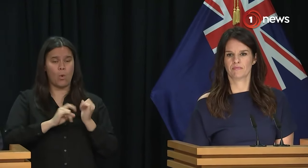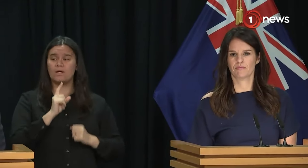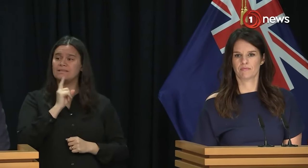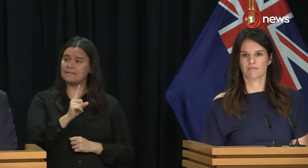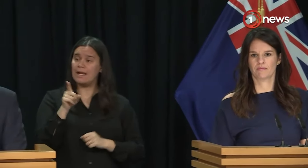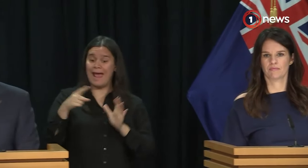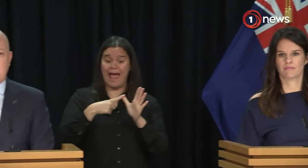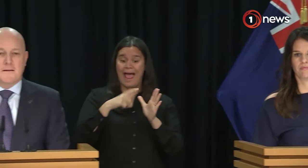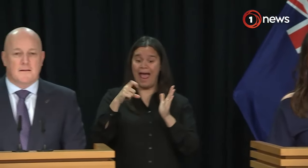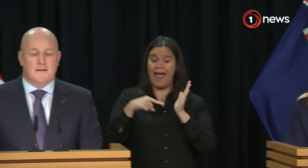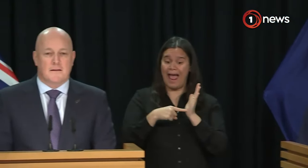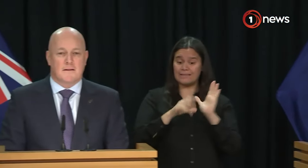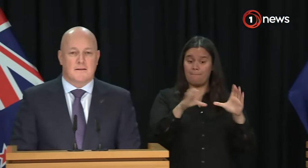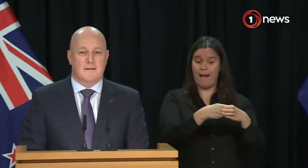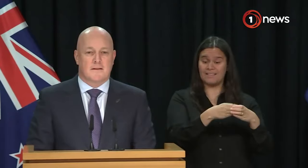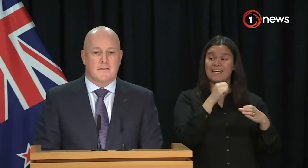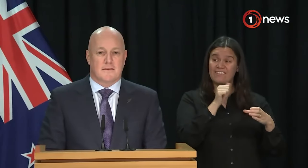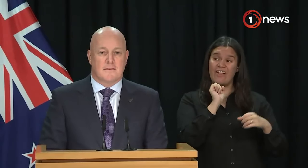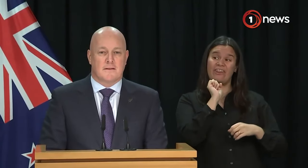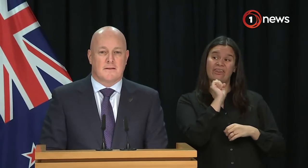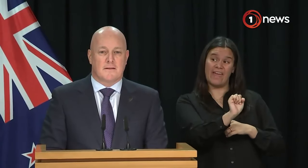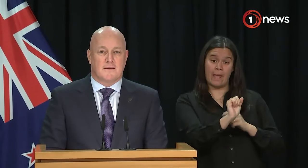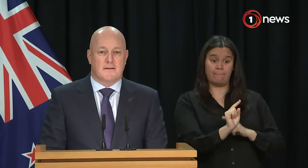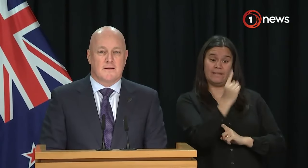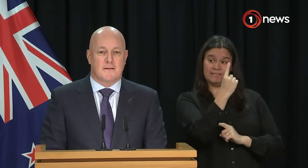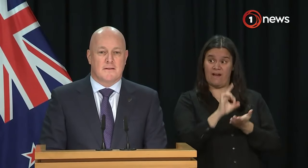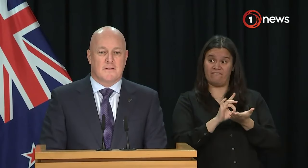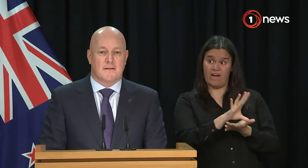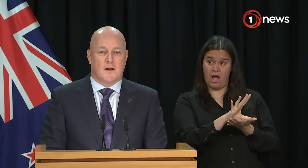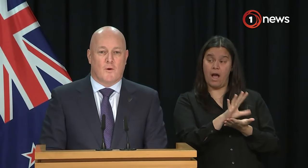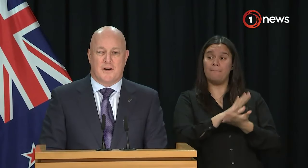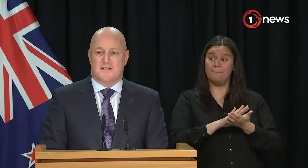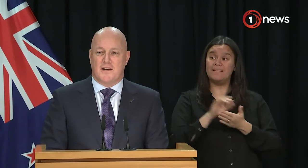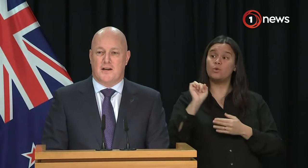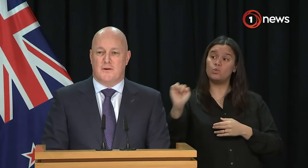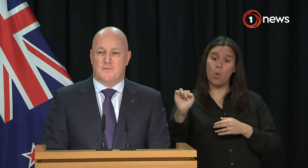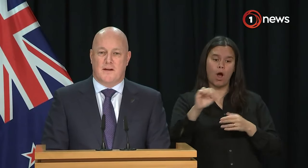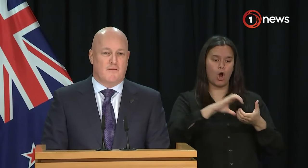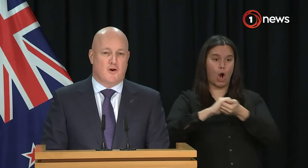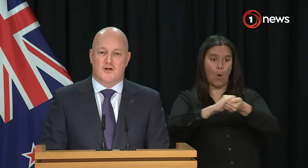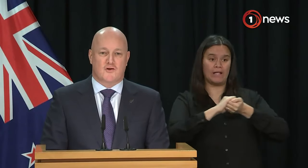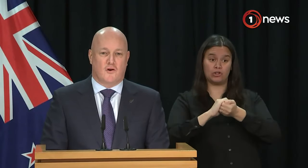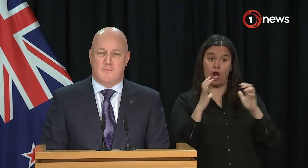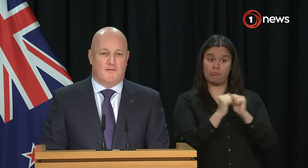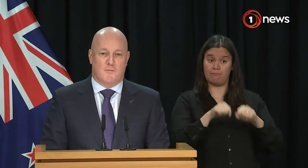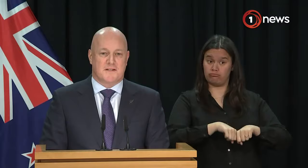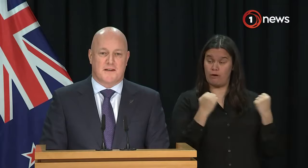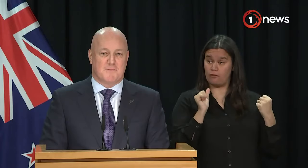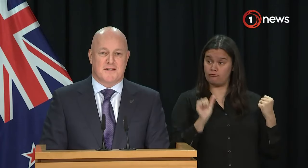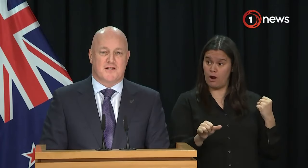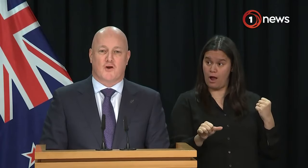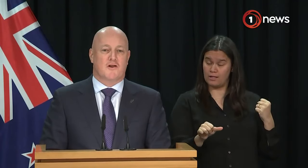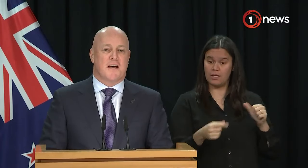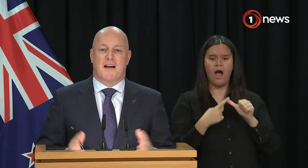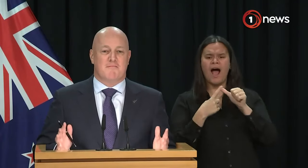member of ACT Party's ministerial team, it would be a breach of the coalition agreement. Is he right? Well, I'd say to you is we have a very strongly performing